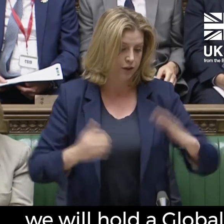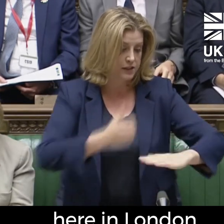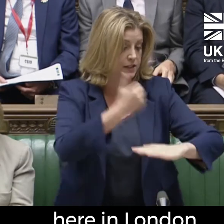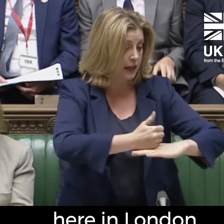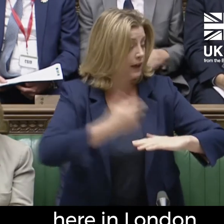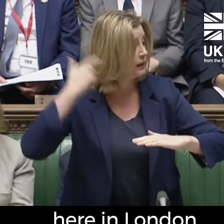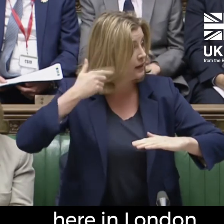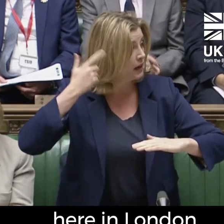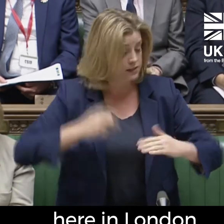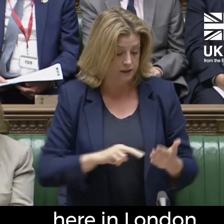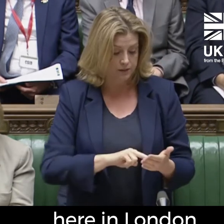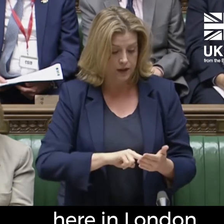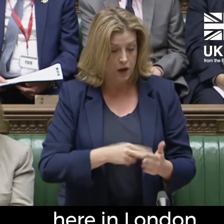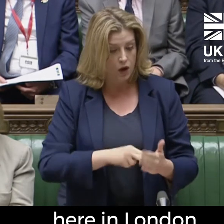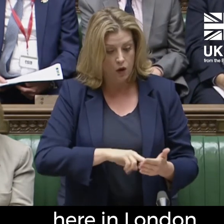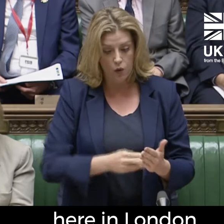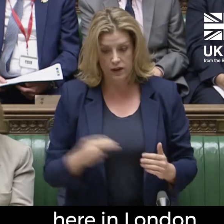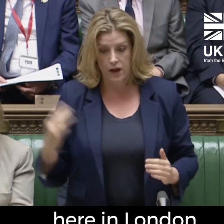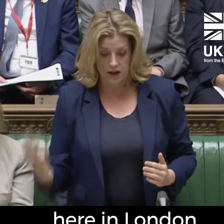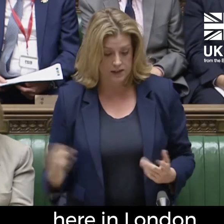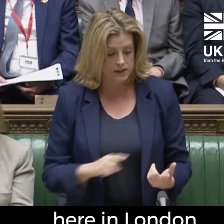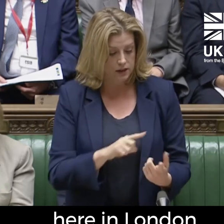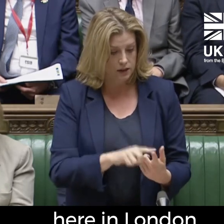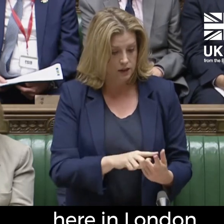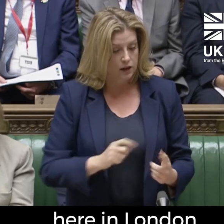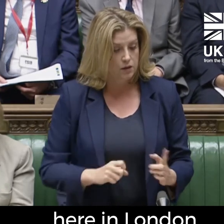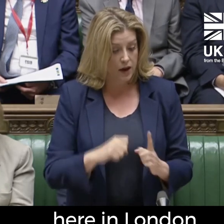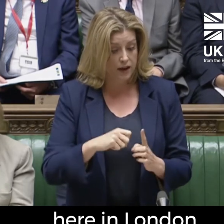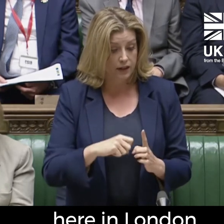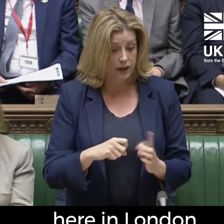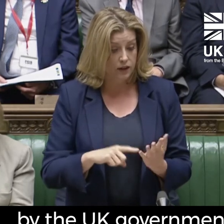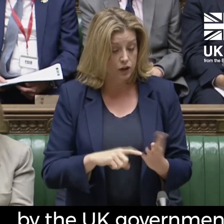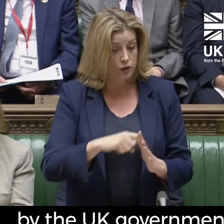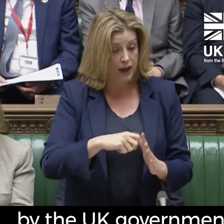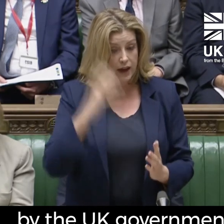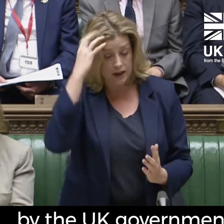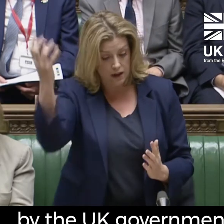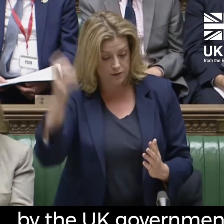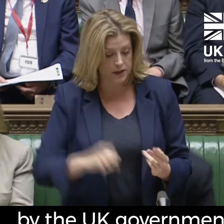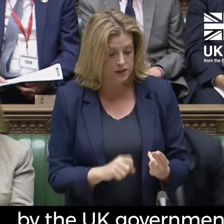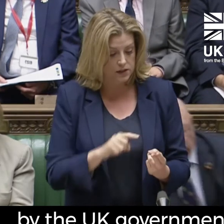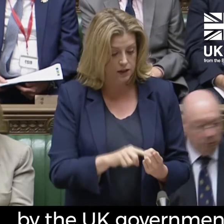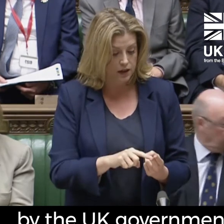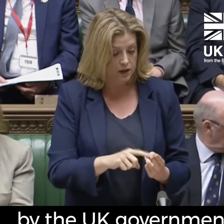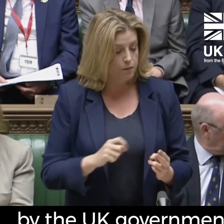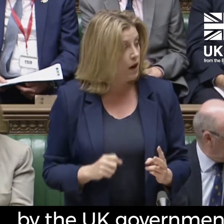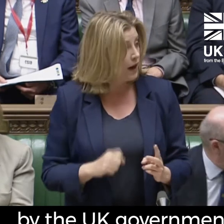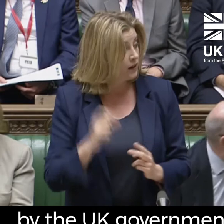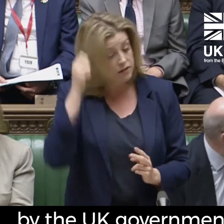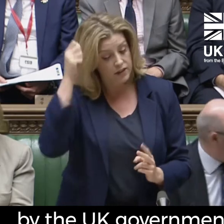here in London organized by the UK government, by the